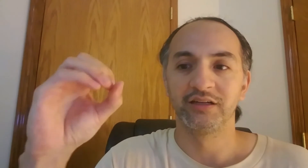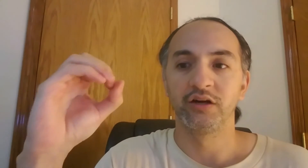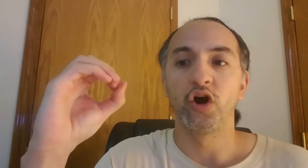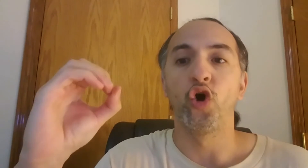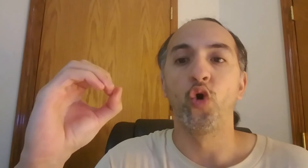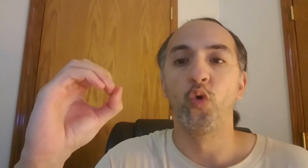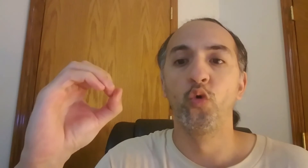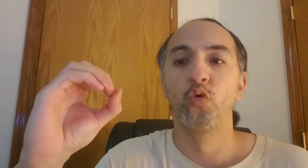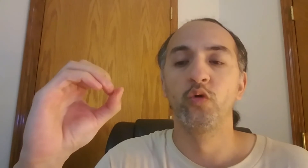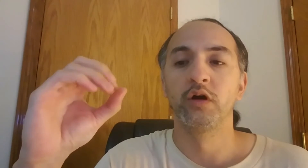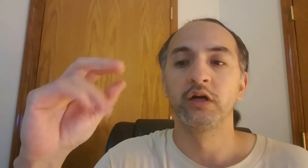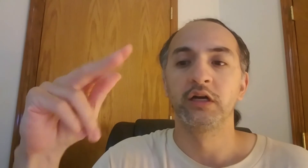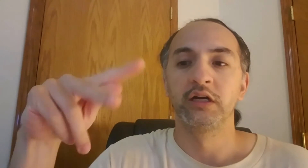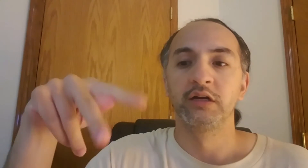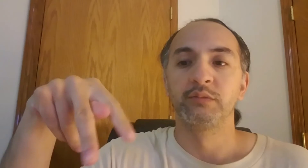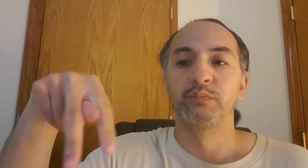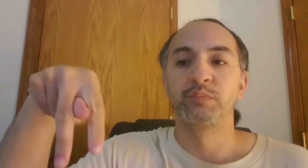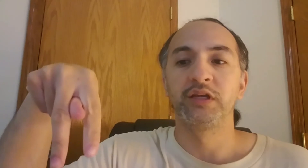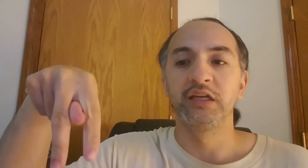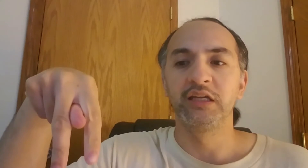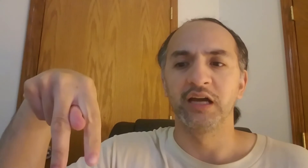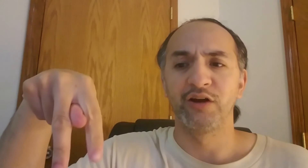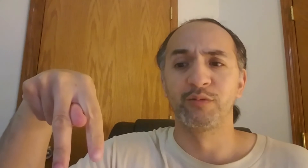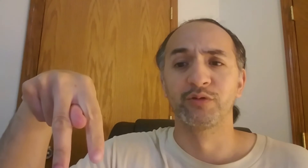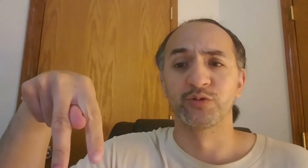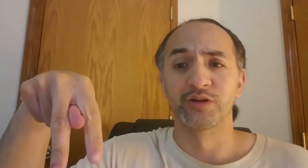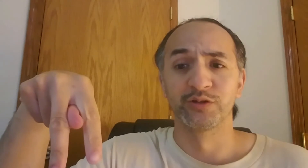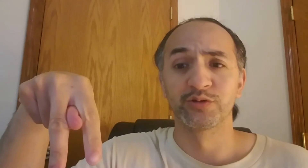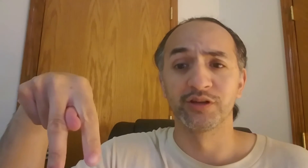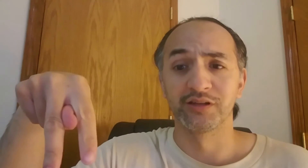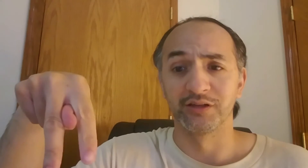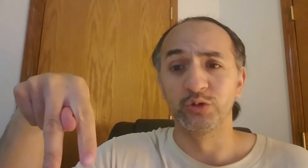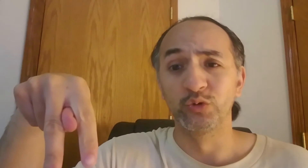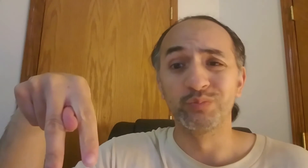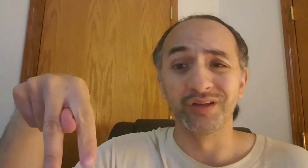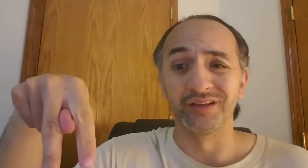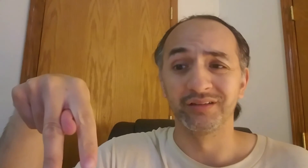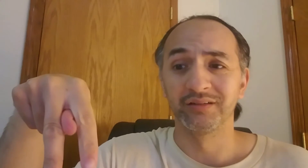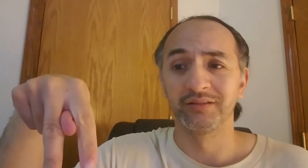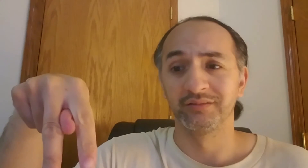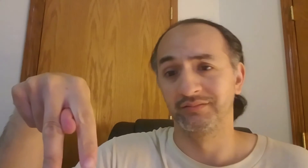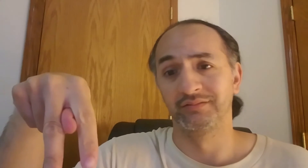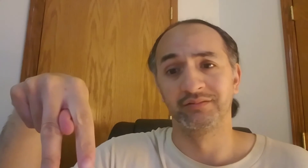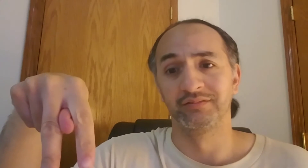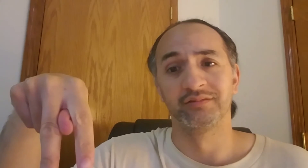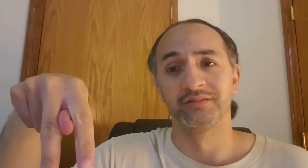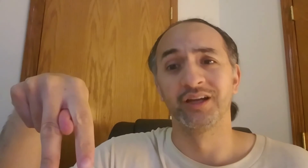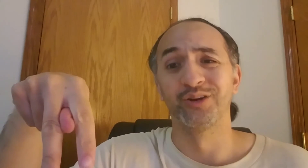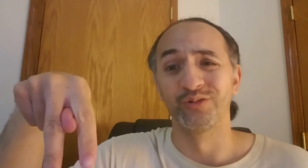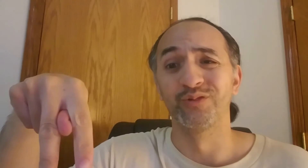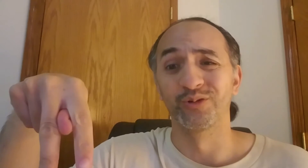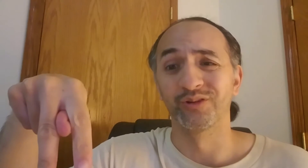O, P. I remember this one because it looks like a dude peeing. I don't know a vulgar.